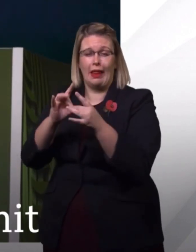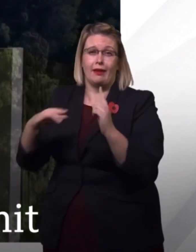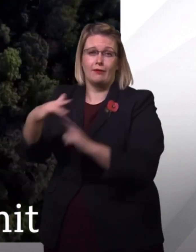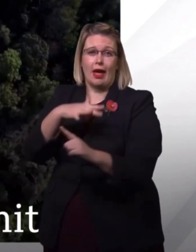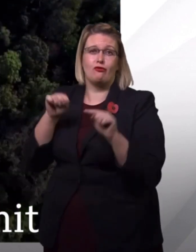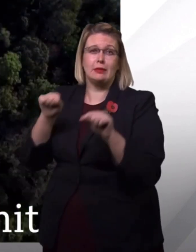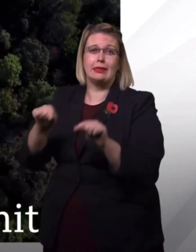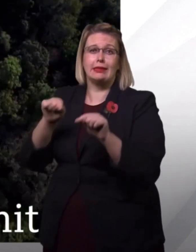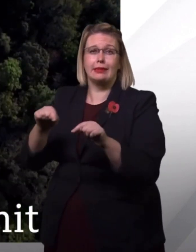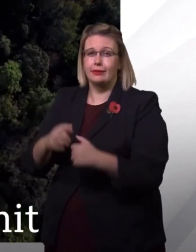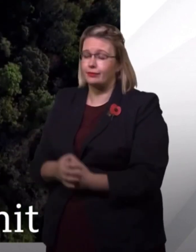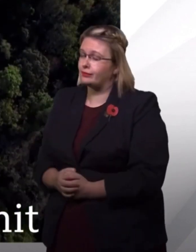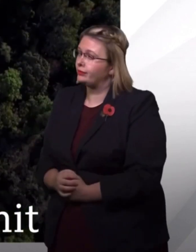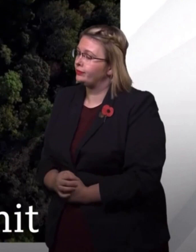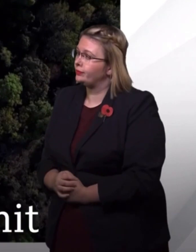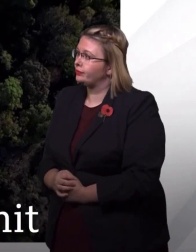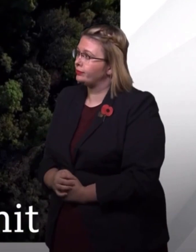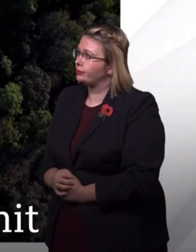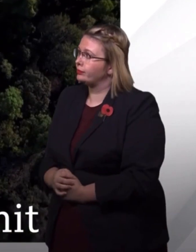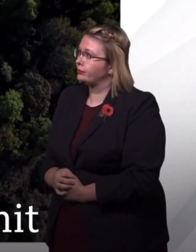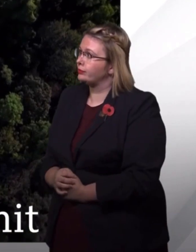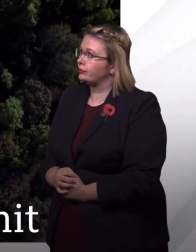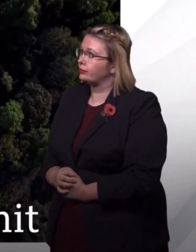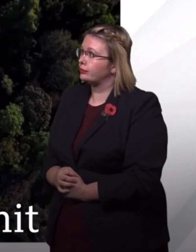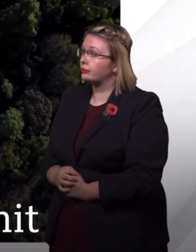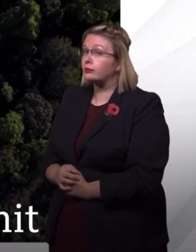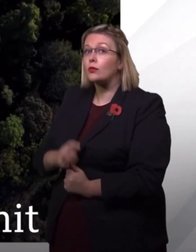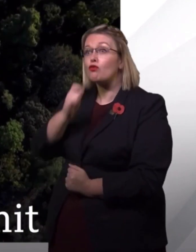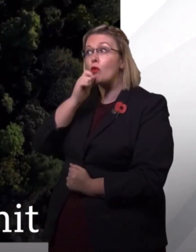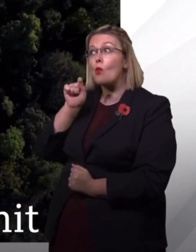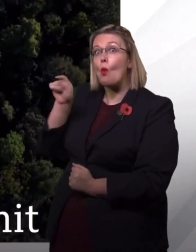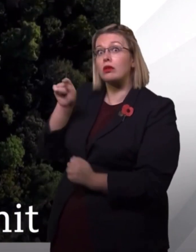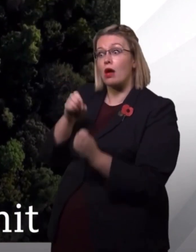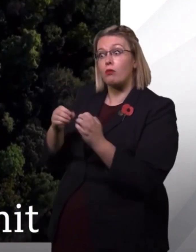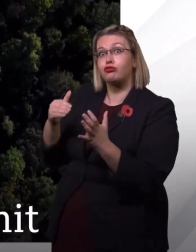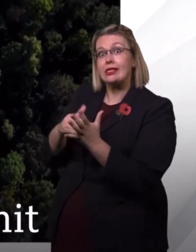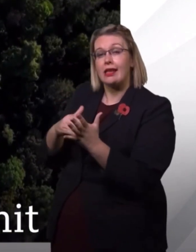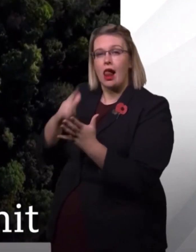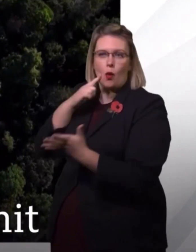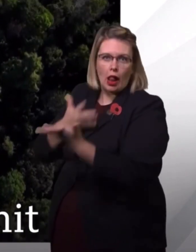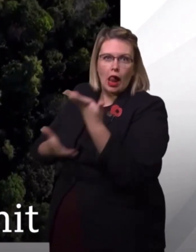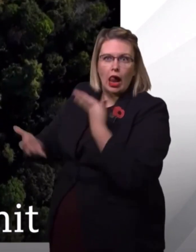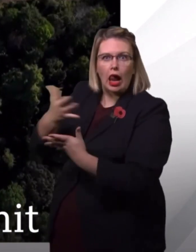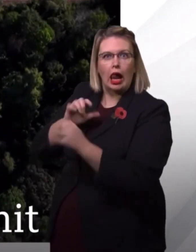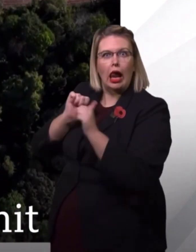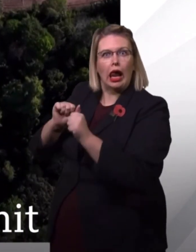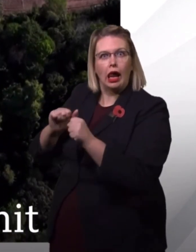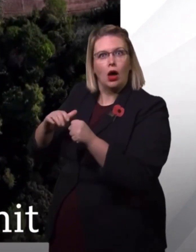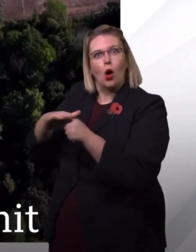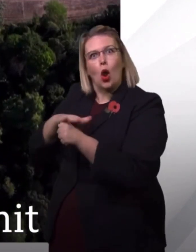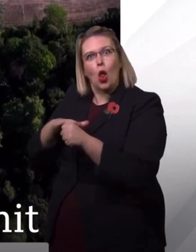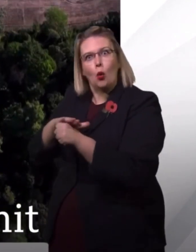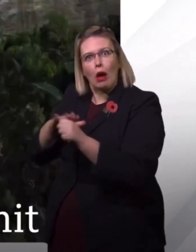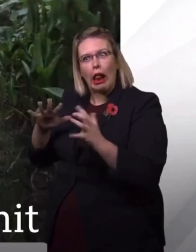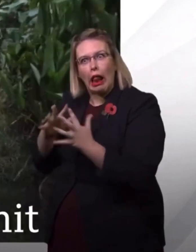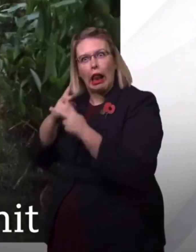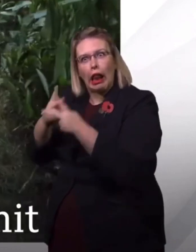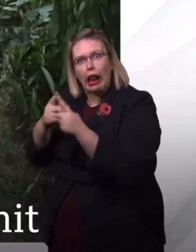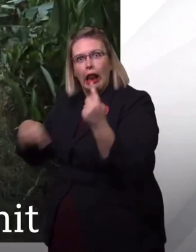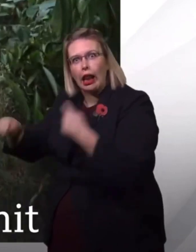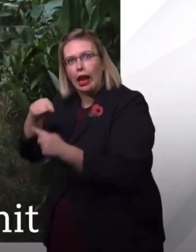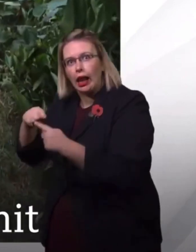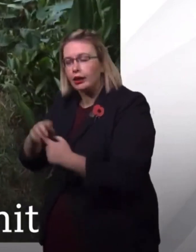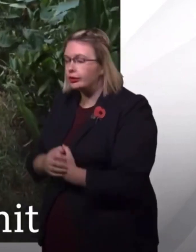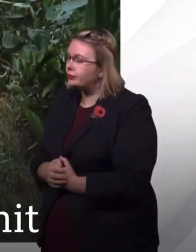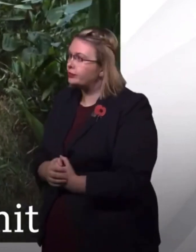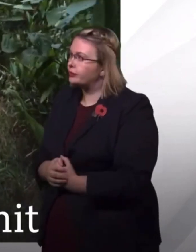We have a special report from Brazil where destruction of the rainforest helps local people survive. We're being